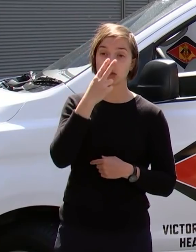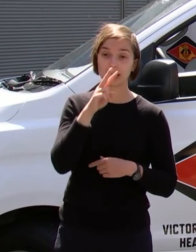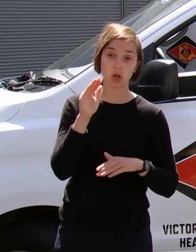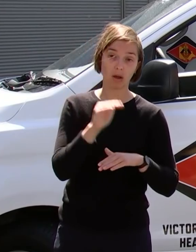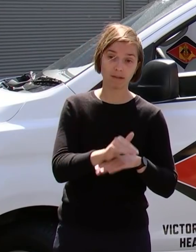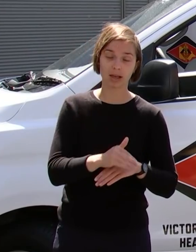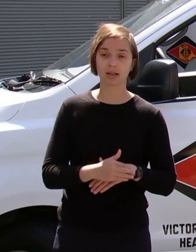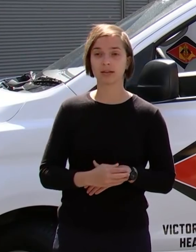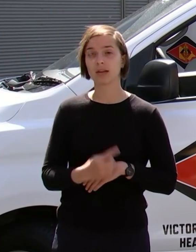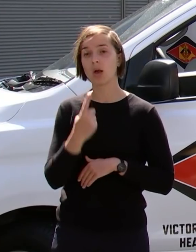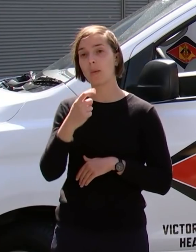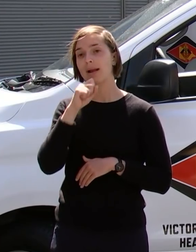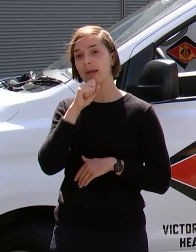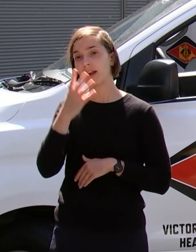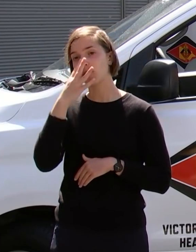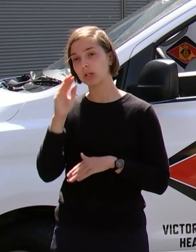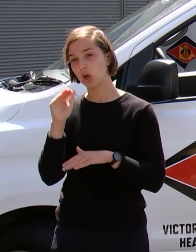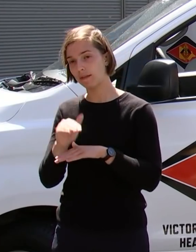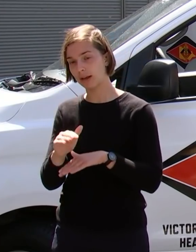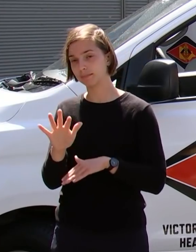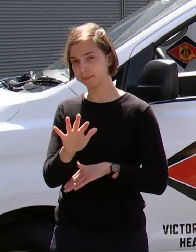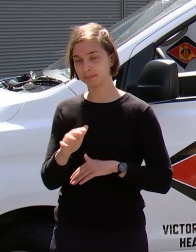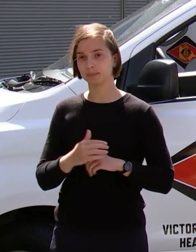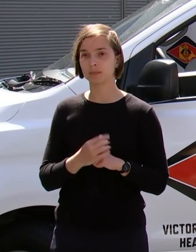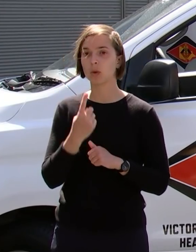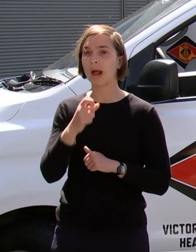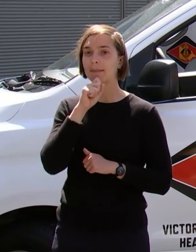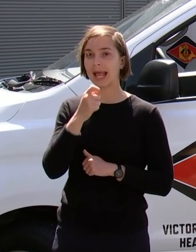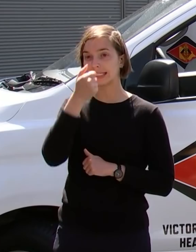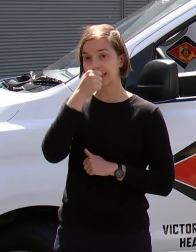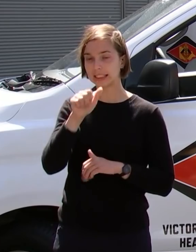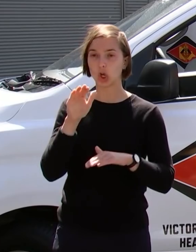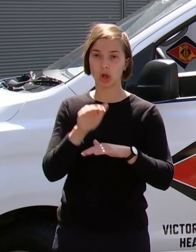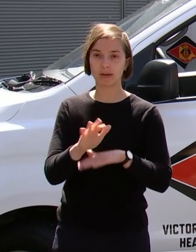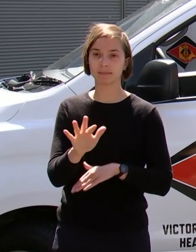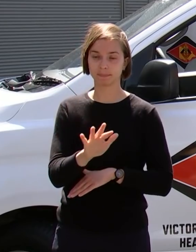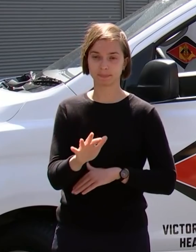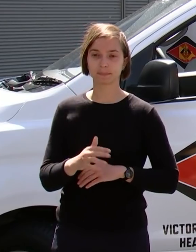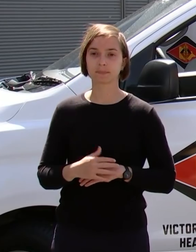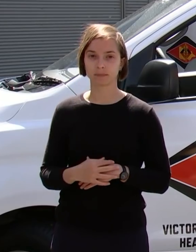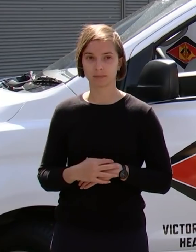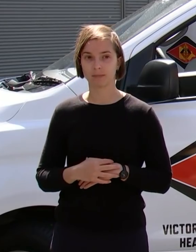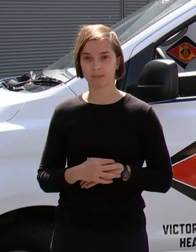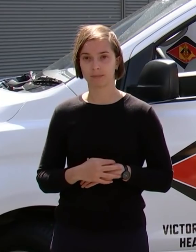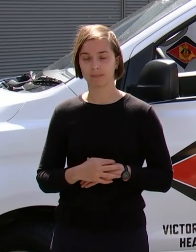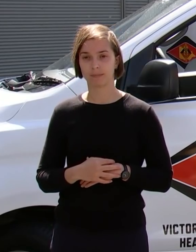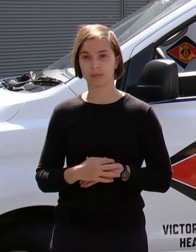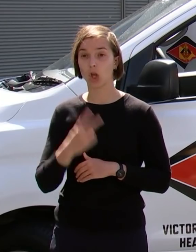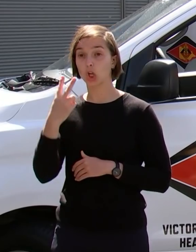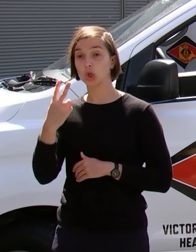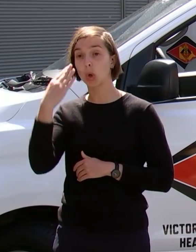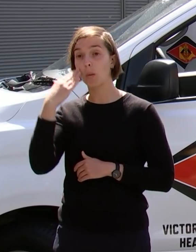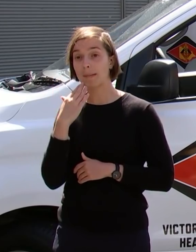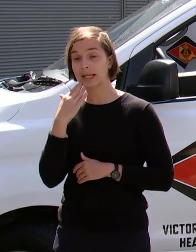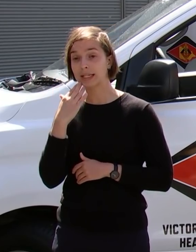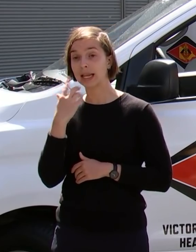a man in his 40s, a man in his 60s, two women